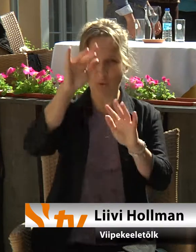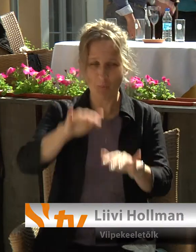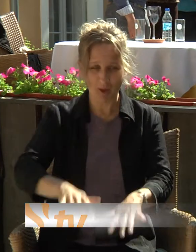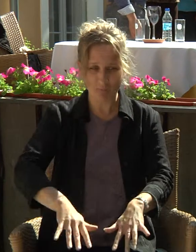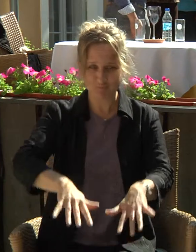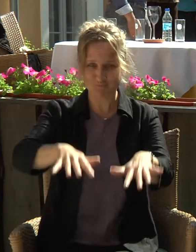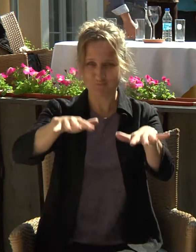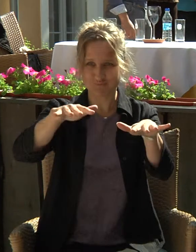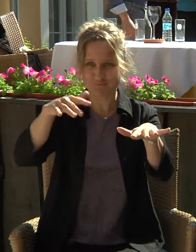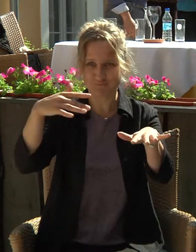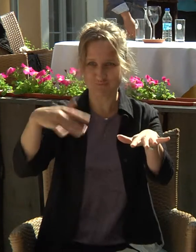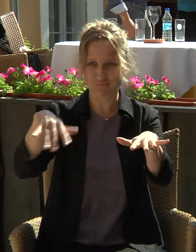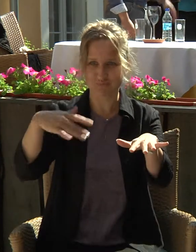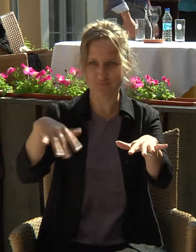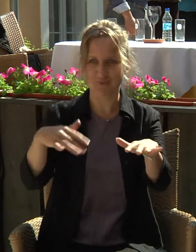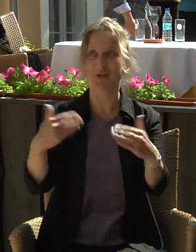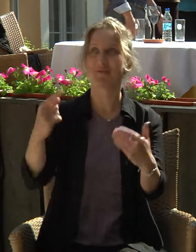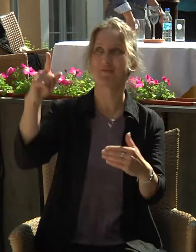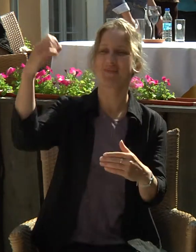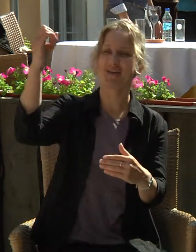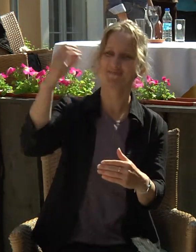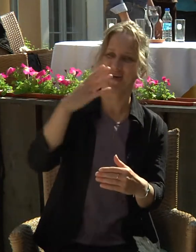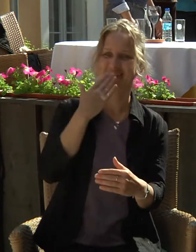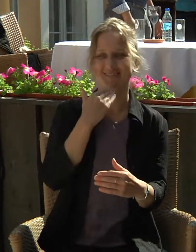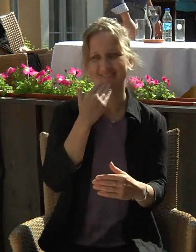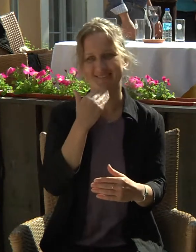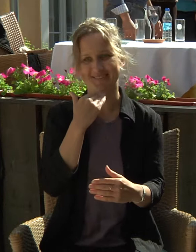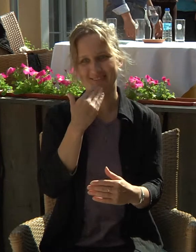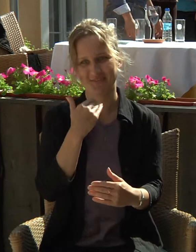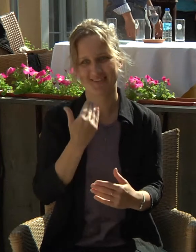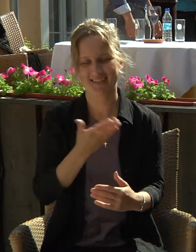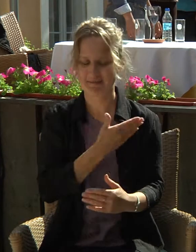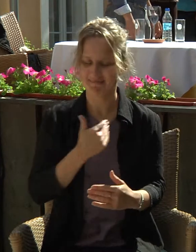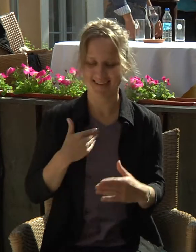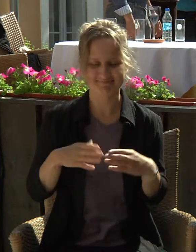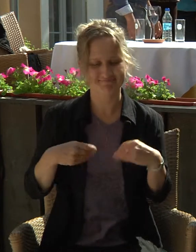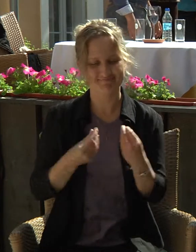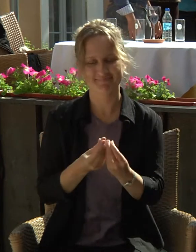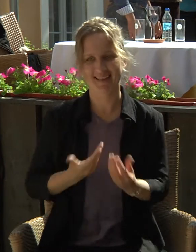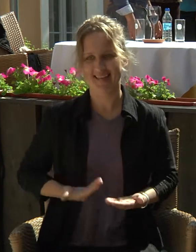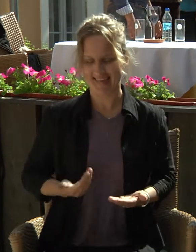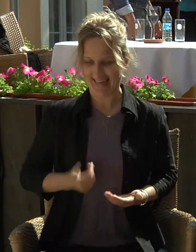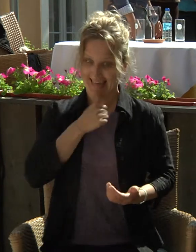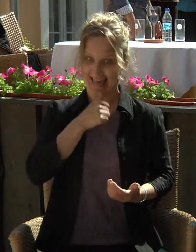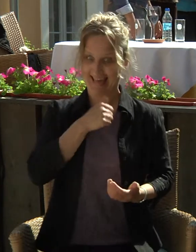in the sunny summer and we are having a lovely time in Estonia.